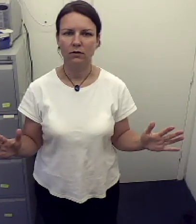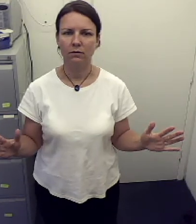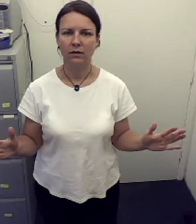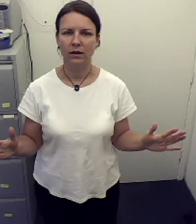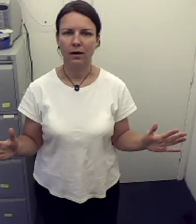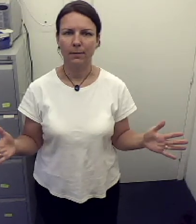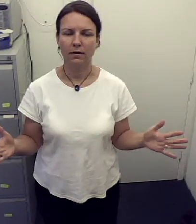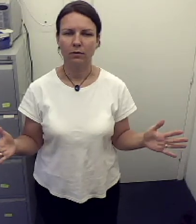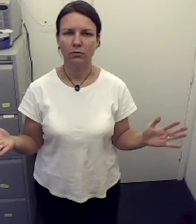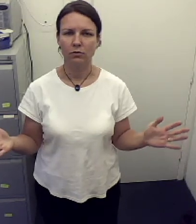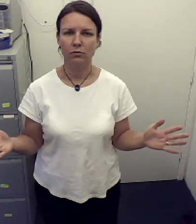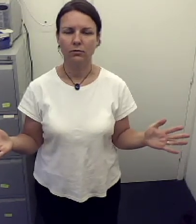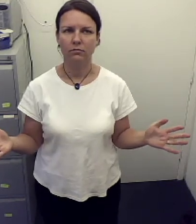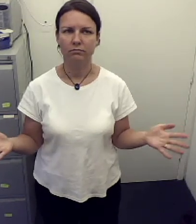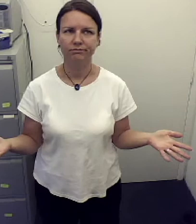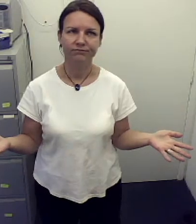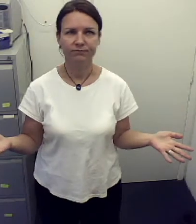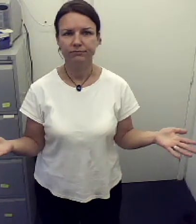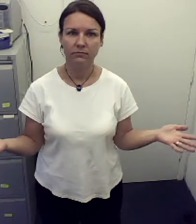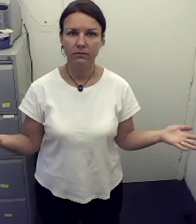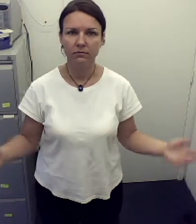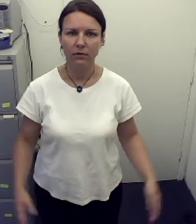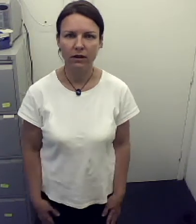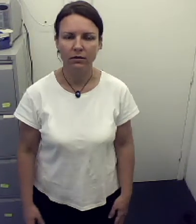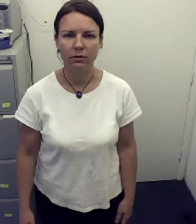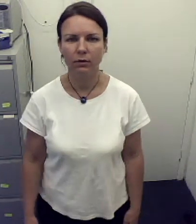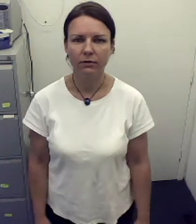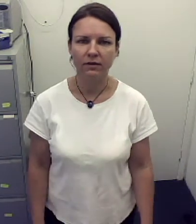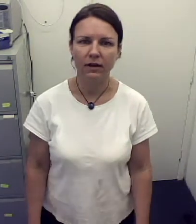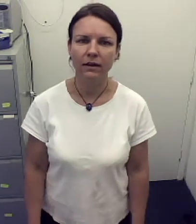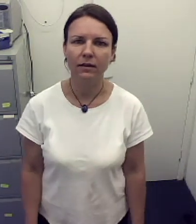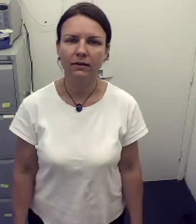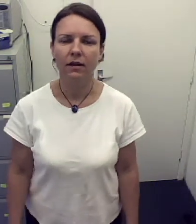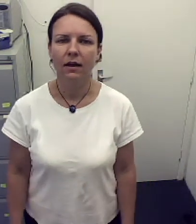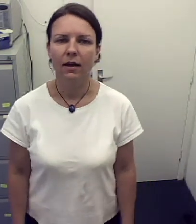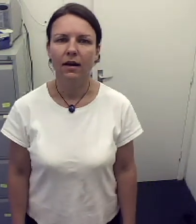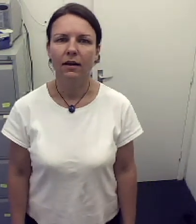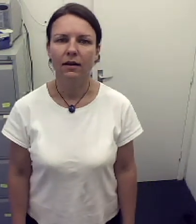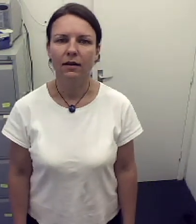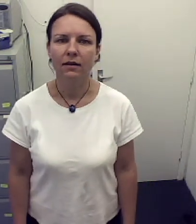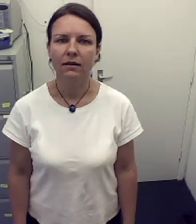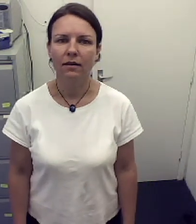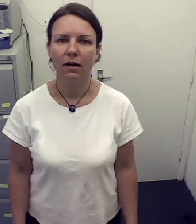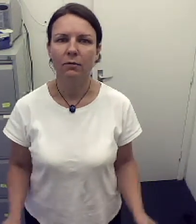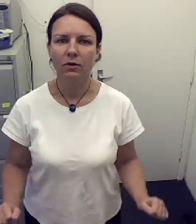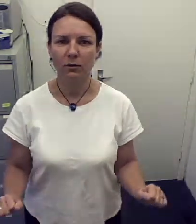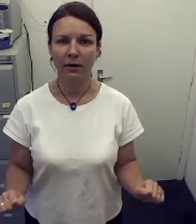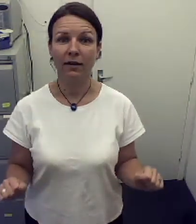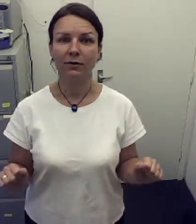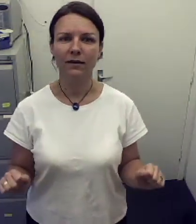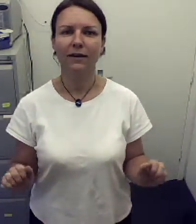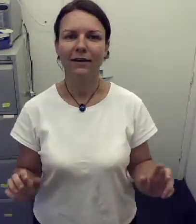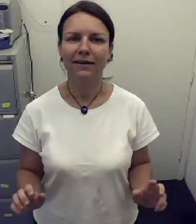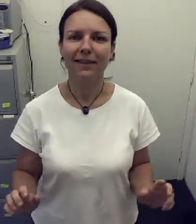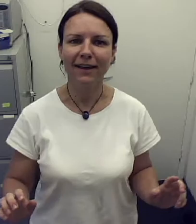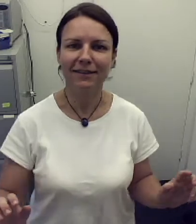recap, or short running through of the techniques. And I wish you well and good luck. Thanks.